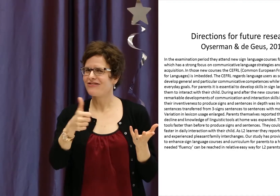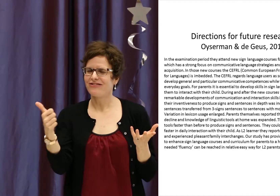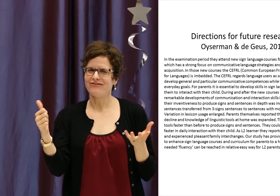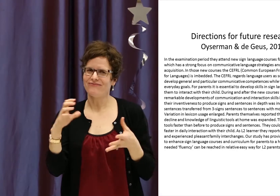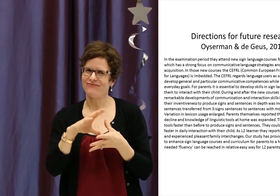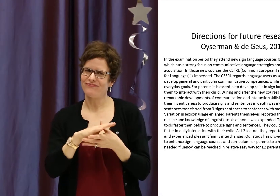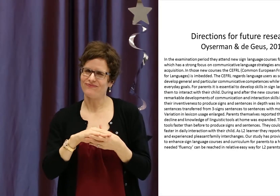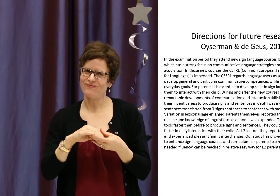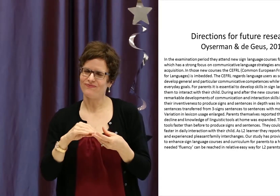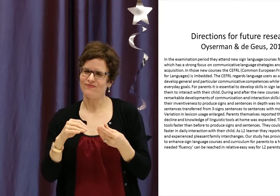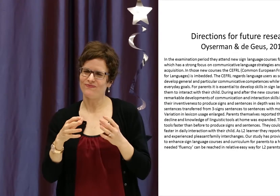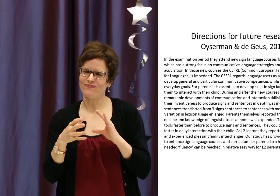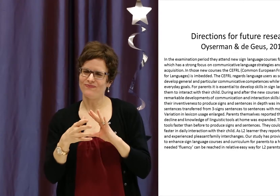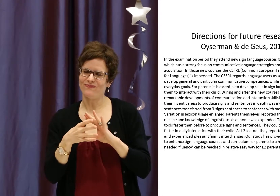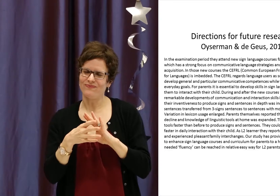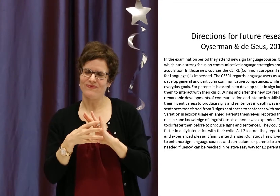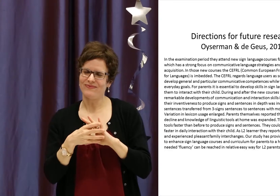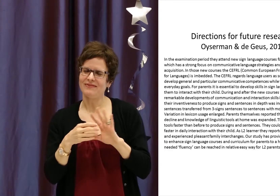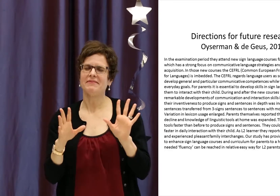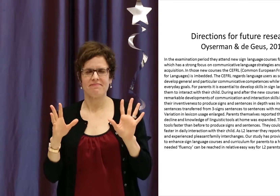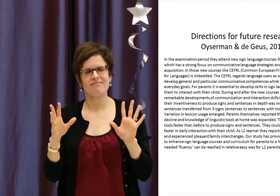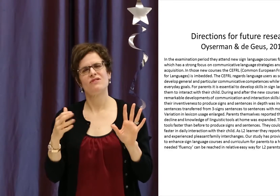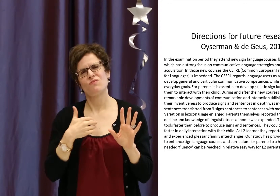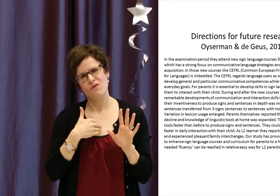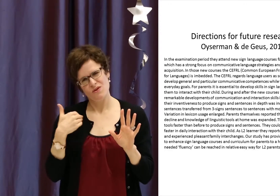our first parent ASL curriculum course.